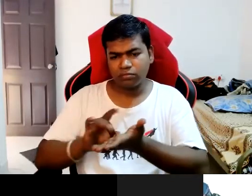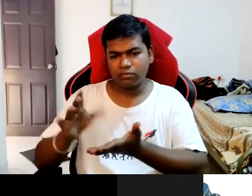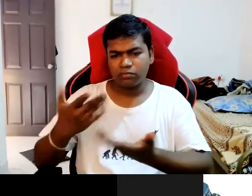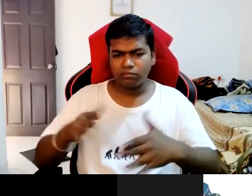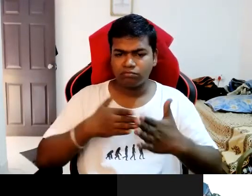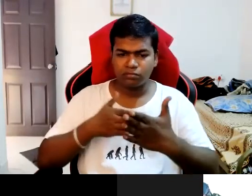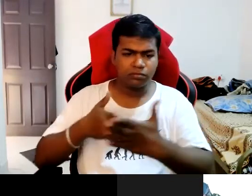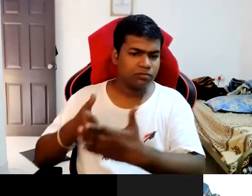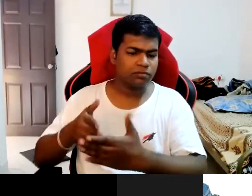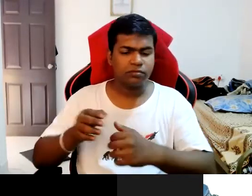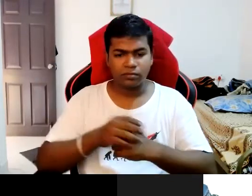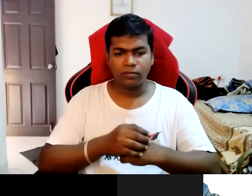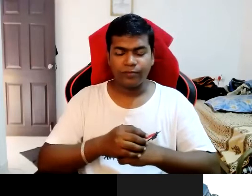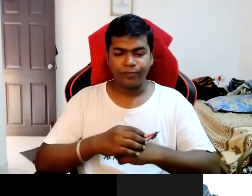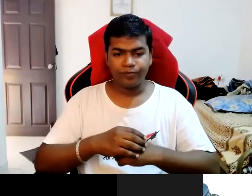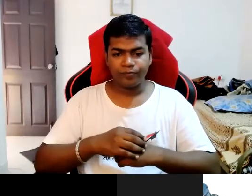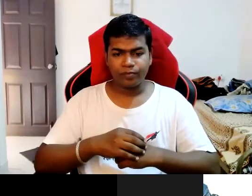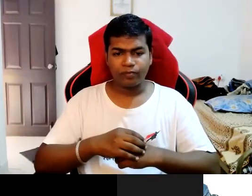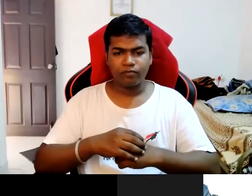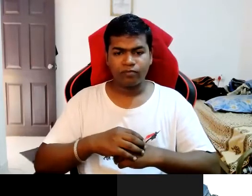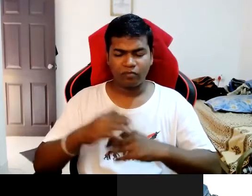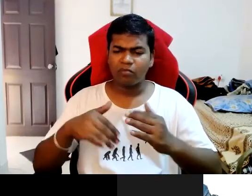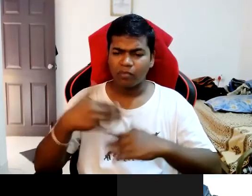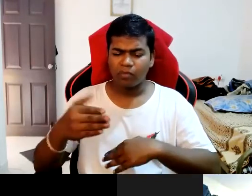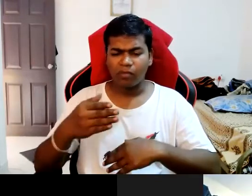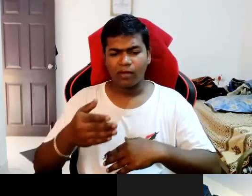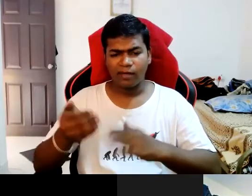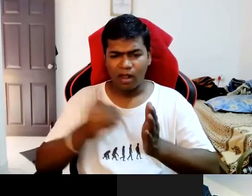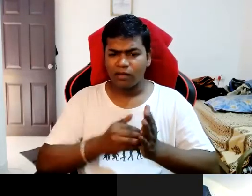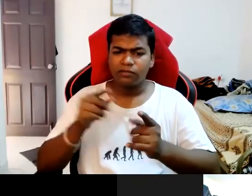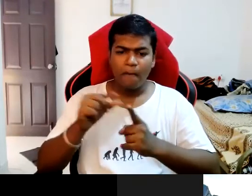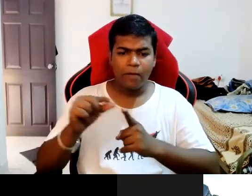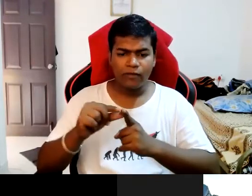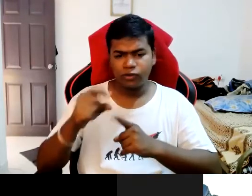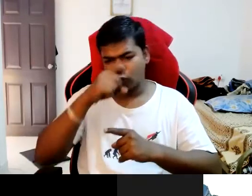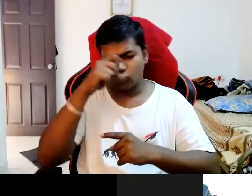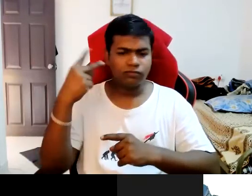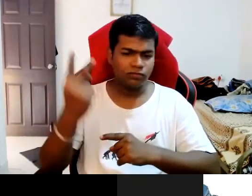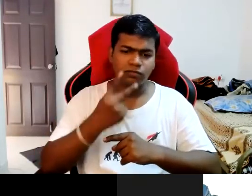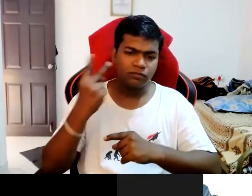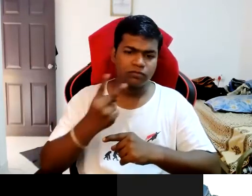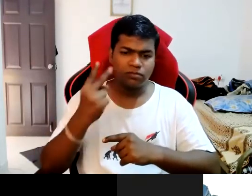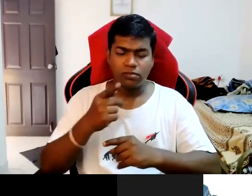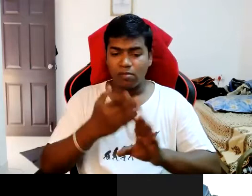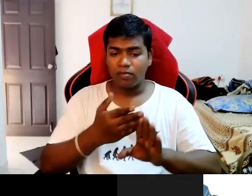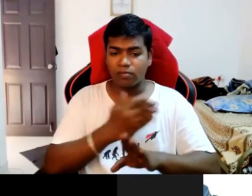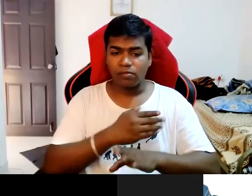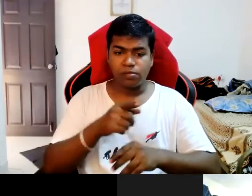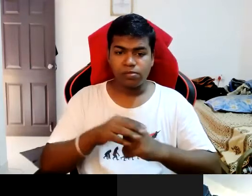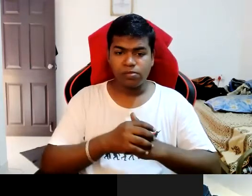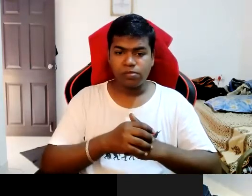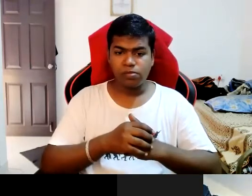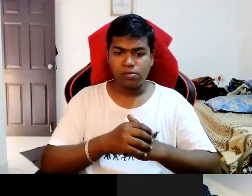after I started looking job in private sector. So in that time I came to know